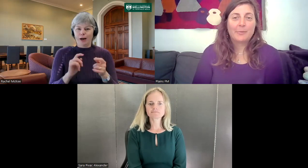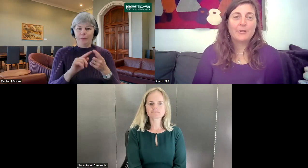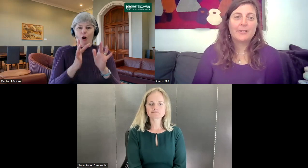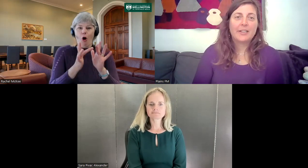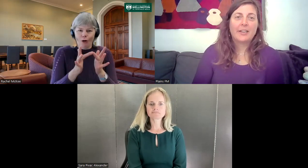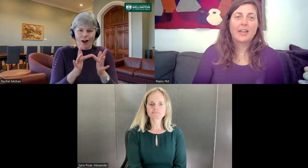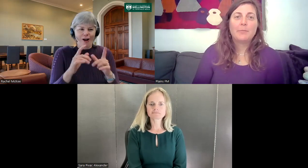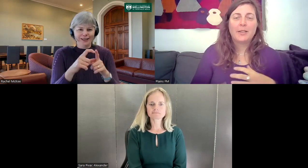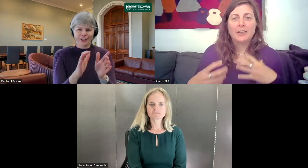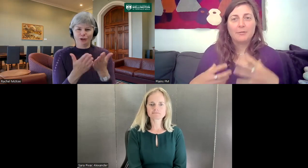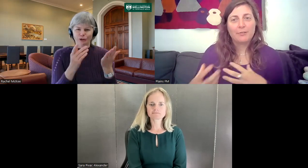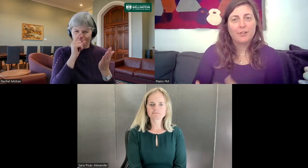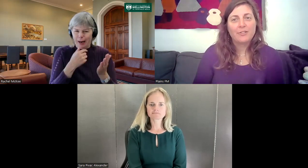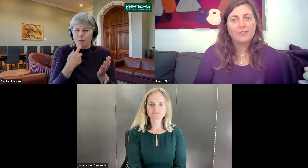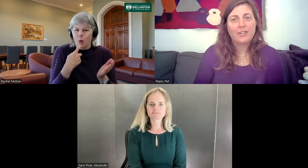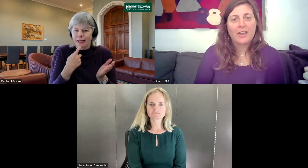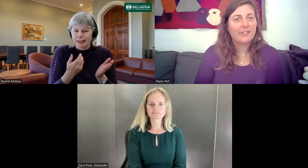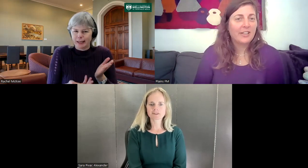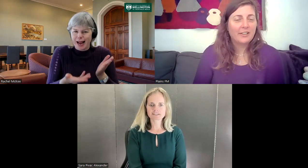suppose, is it can be refreshed as needed.